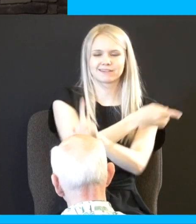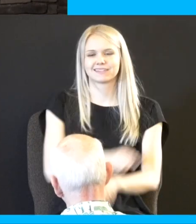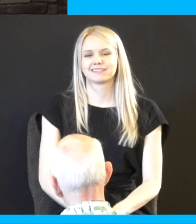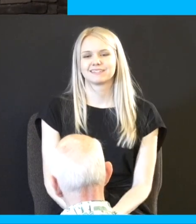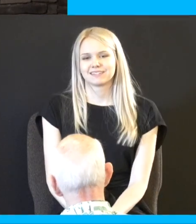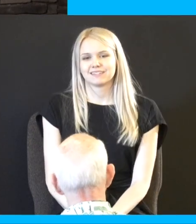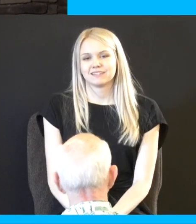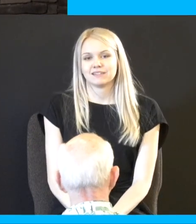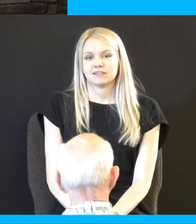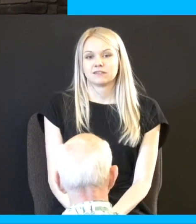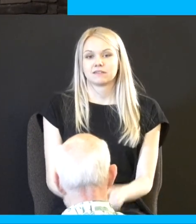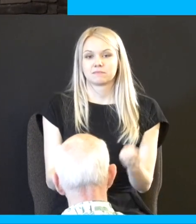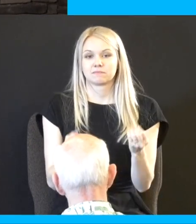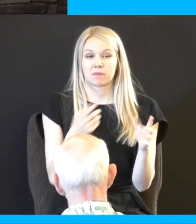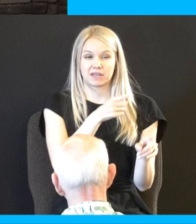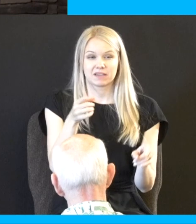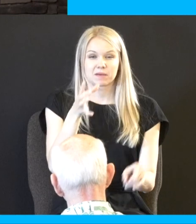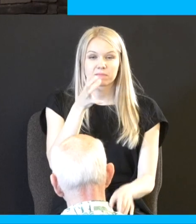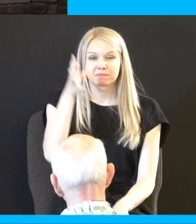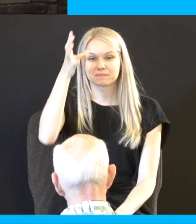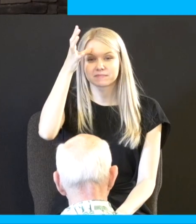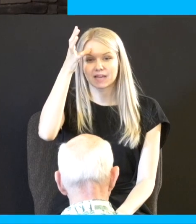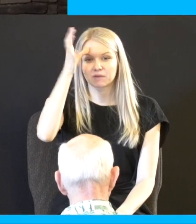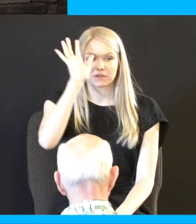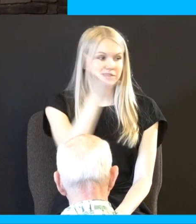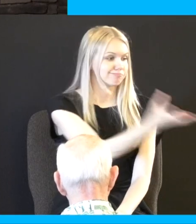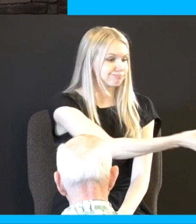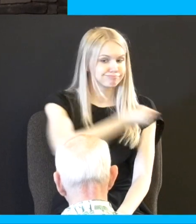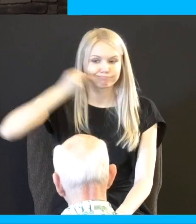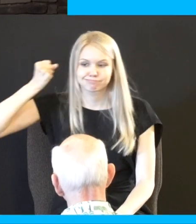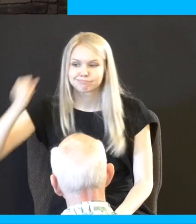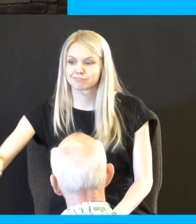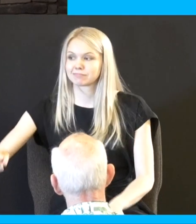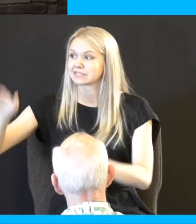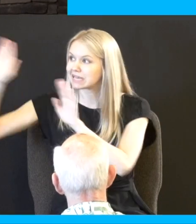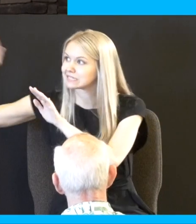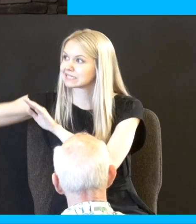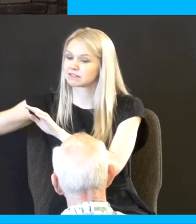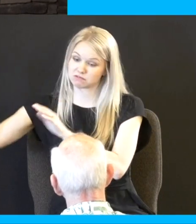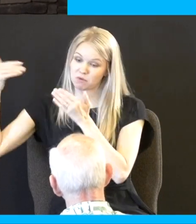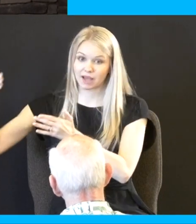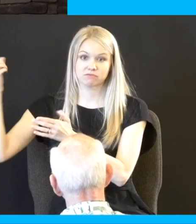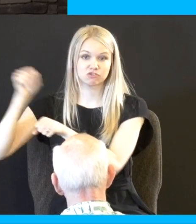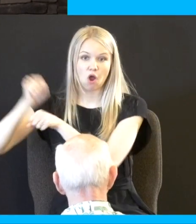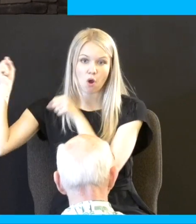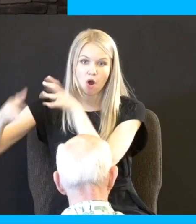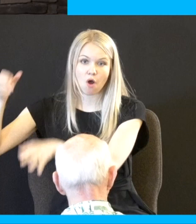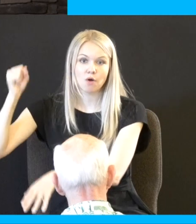how many of you parents would just idly grab your kids take them to the elders of the city and say stone them now I know you may have had that temptation